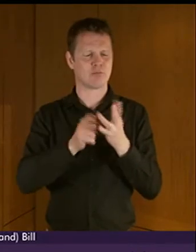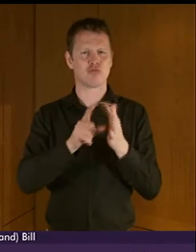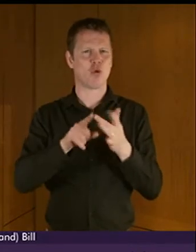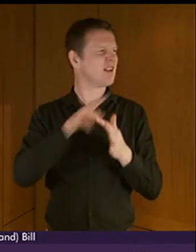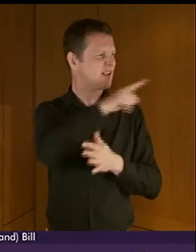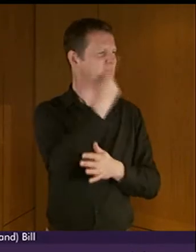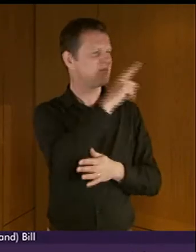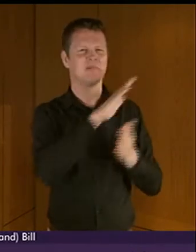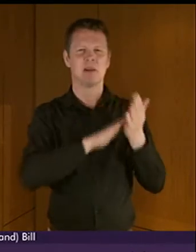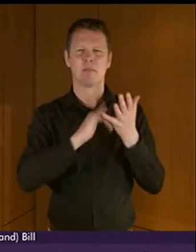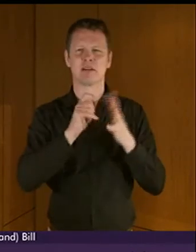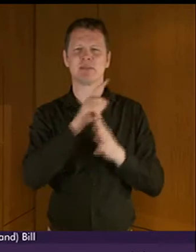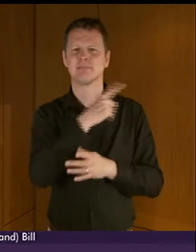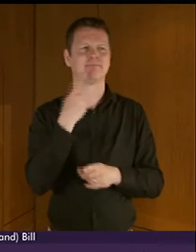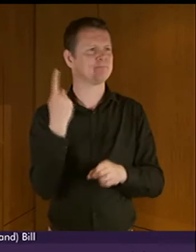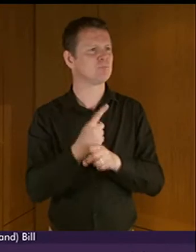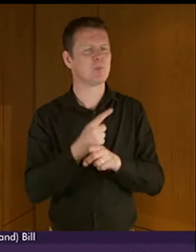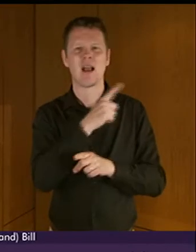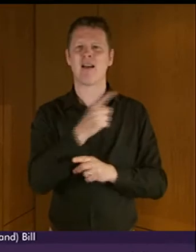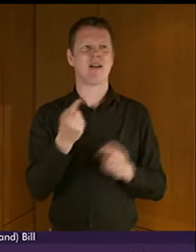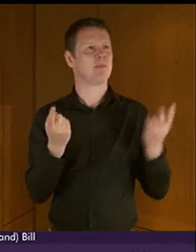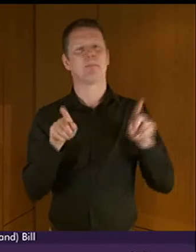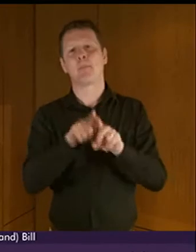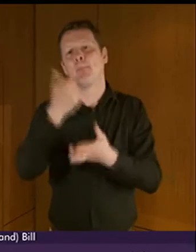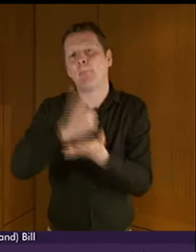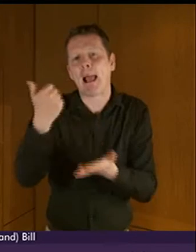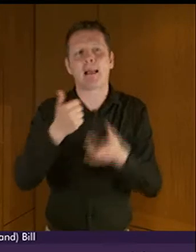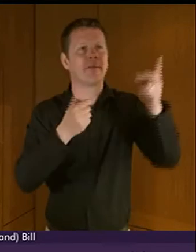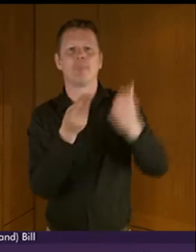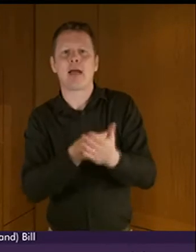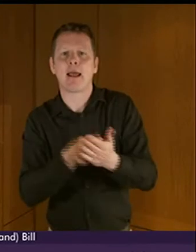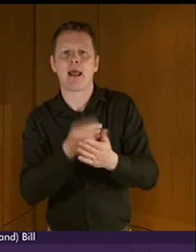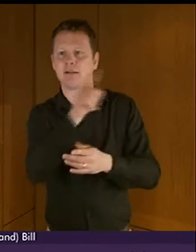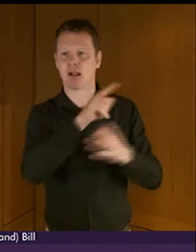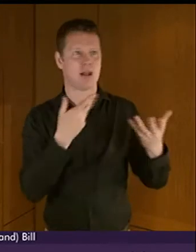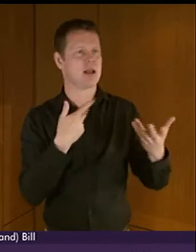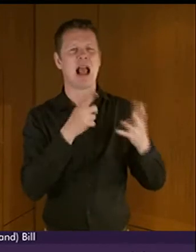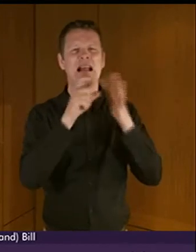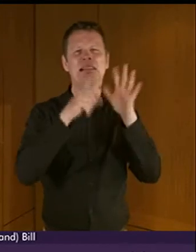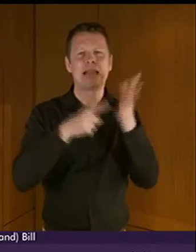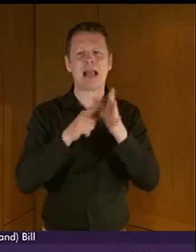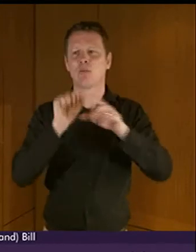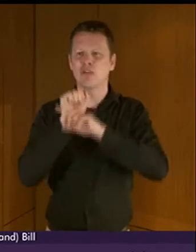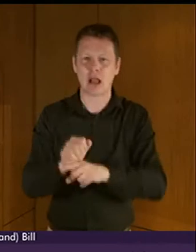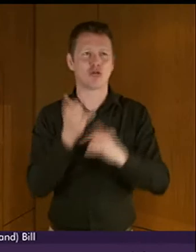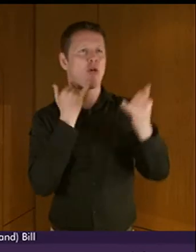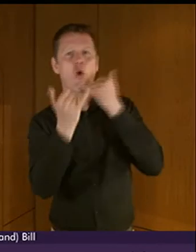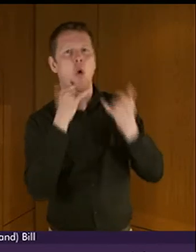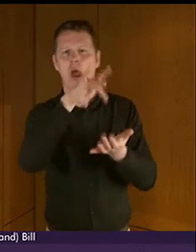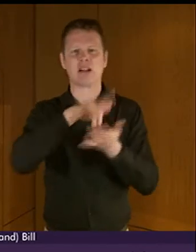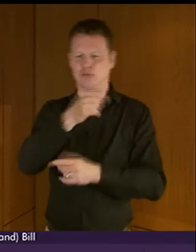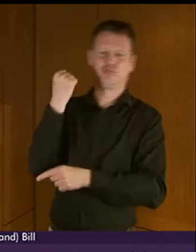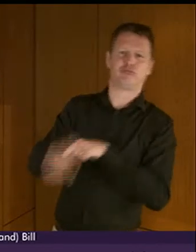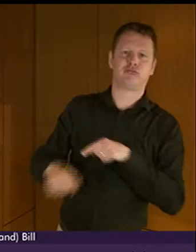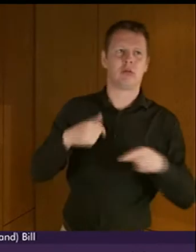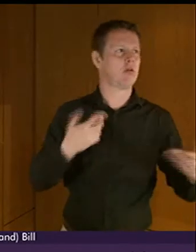around interactions with financial institutions the difficulties caused by data protection and the problems that can cause